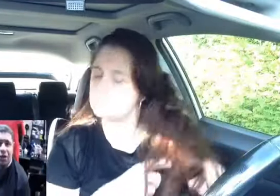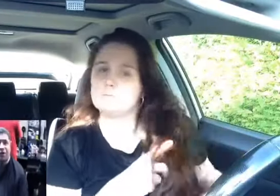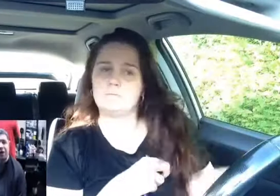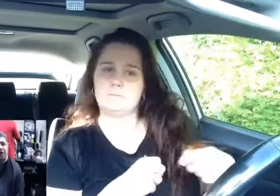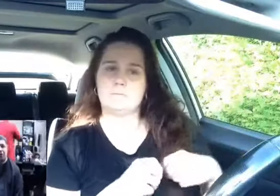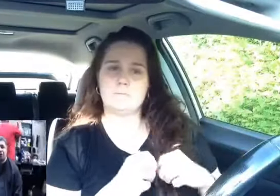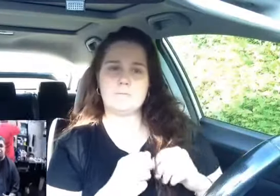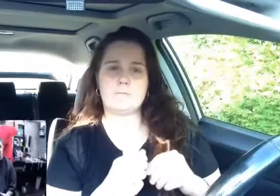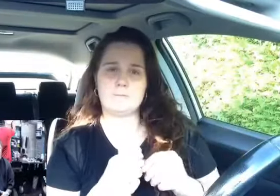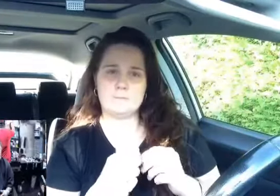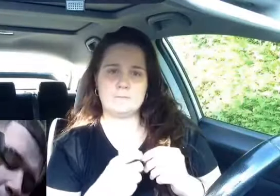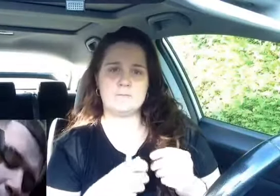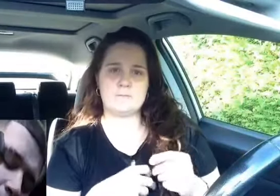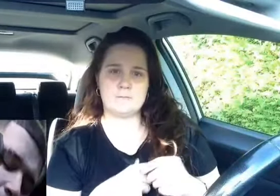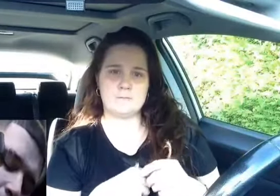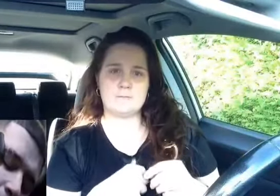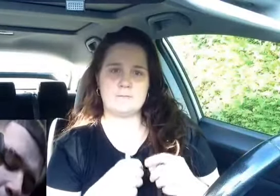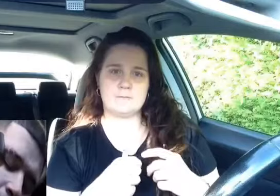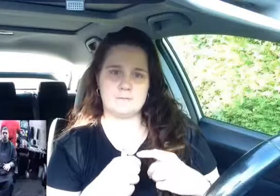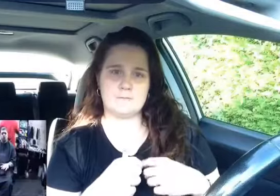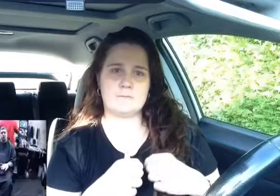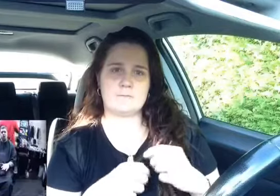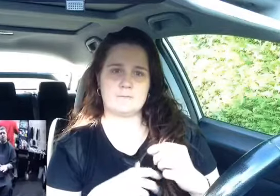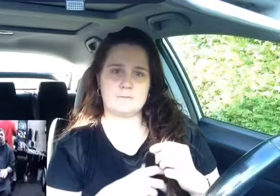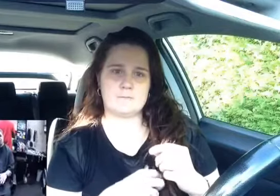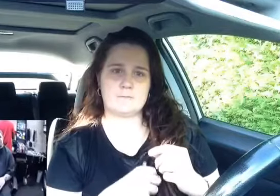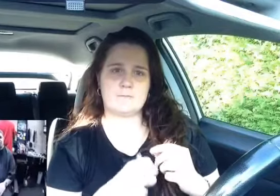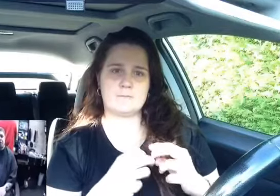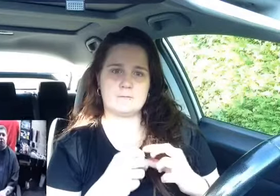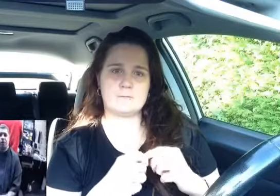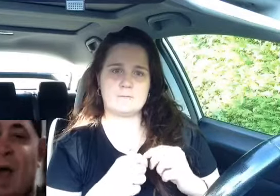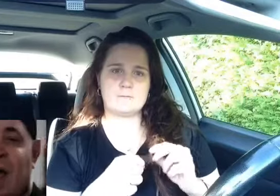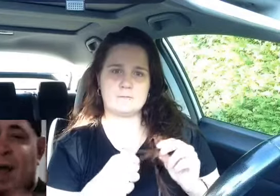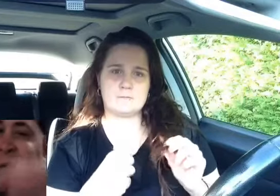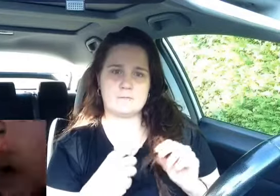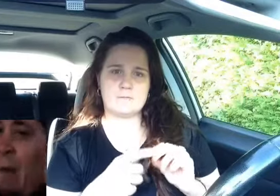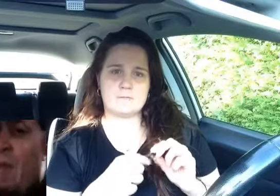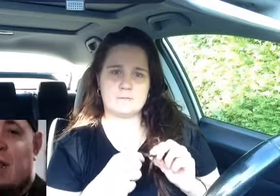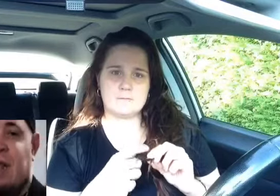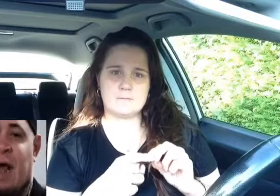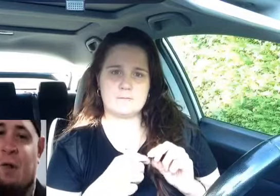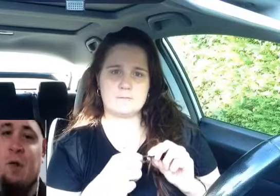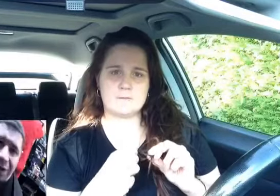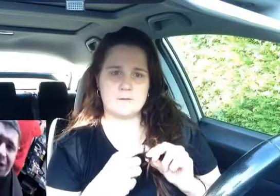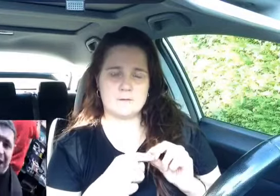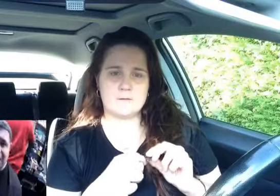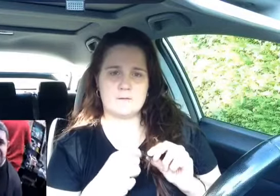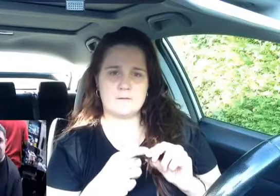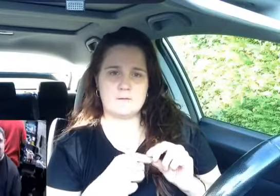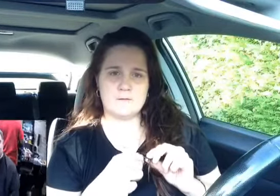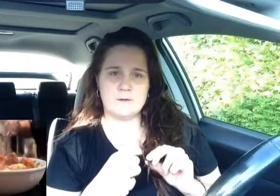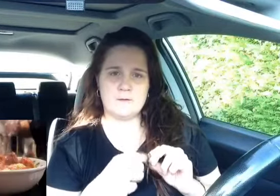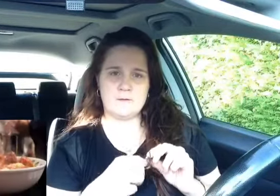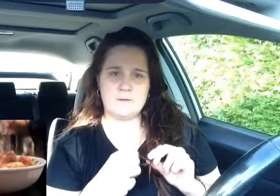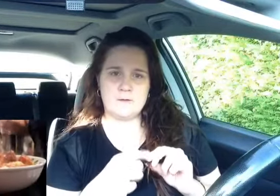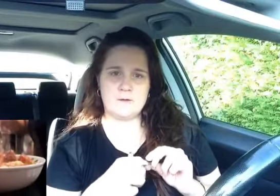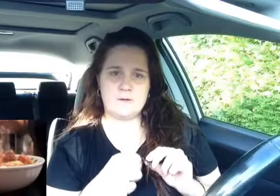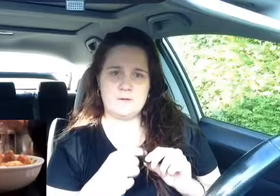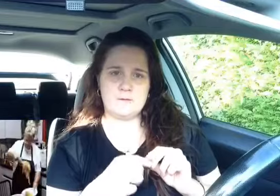of the hydrogen bomb. The Bible is gone. Y'all are watching the Vicodin perform. And the non-milli loud, so the silence is drawn. I'm live from the war, I